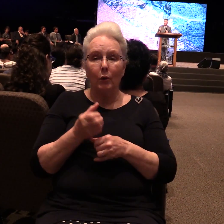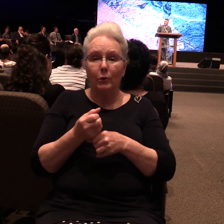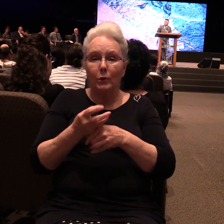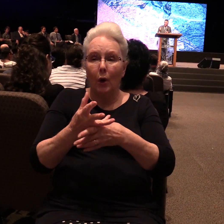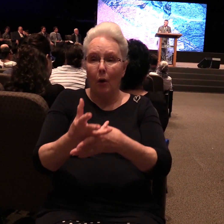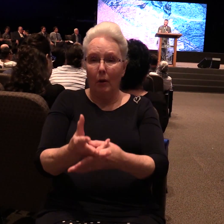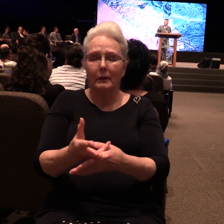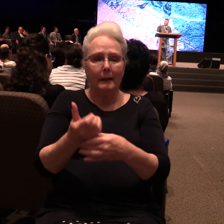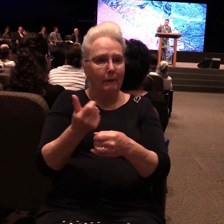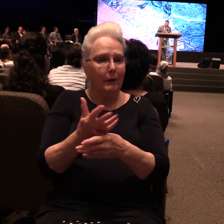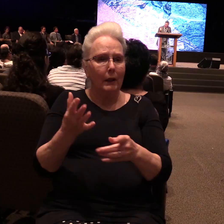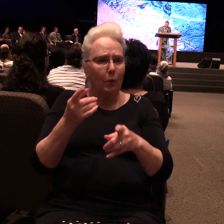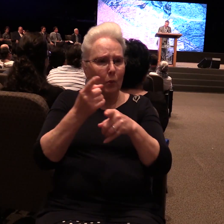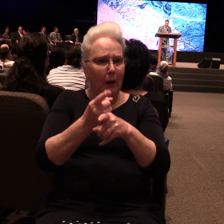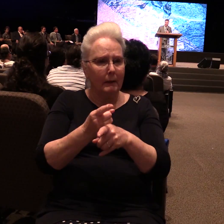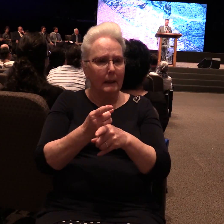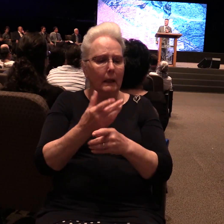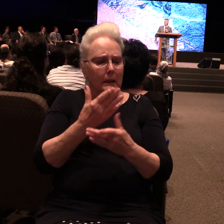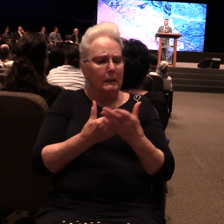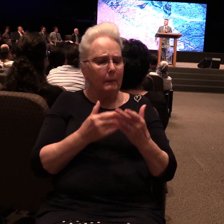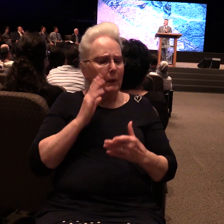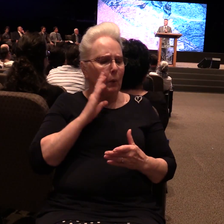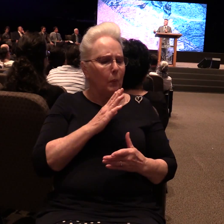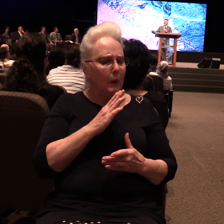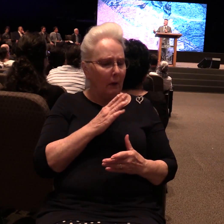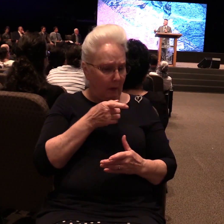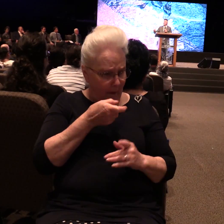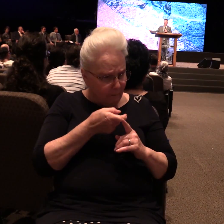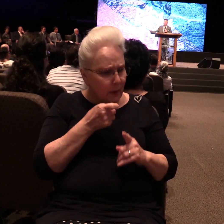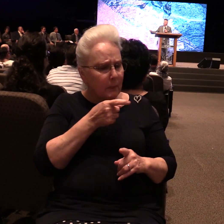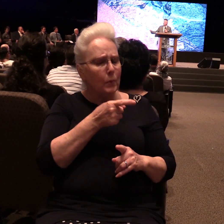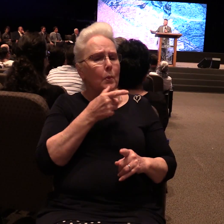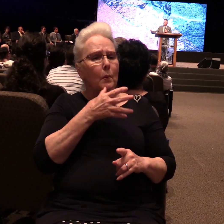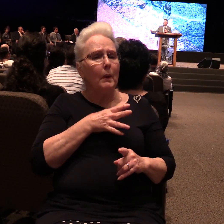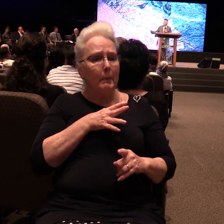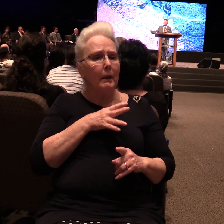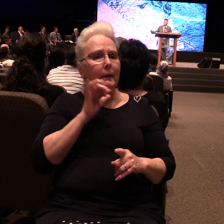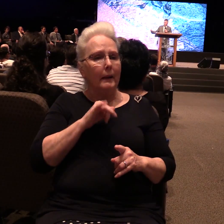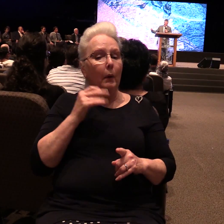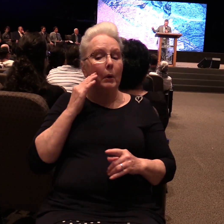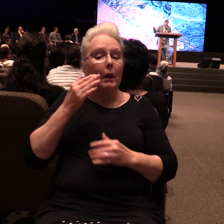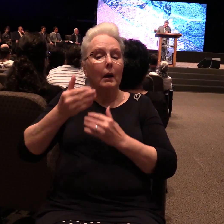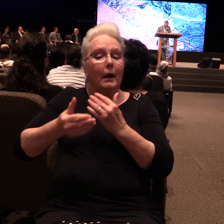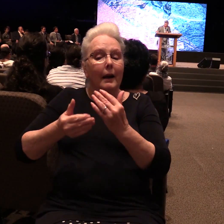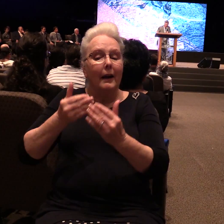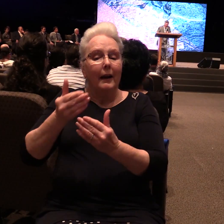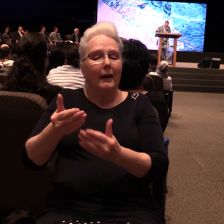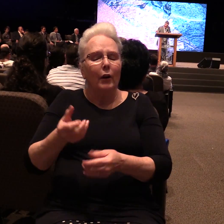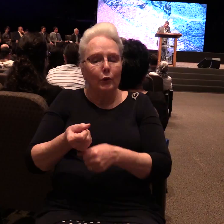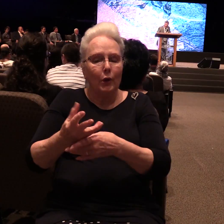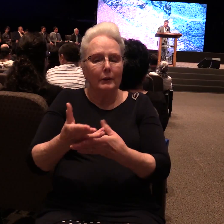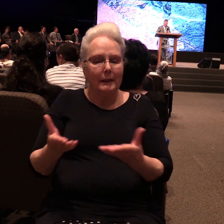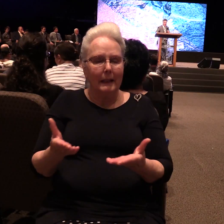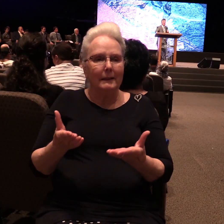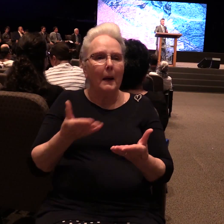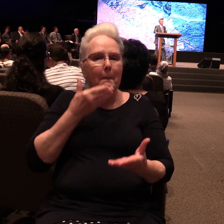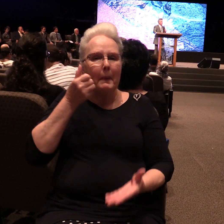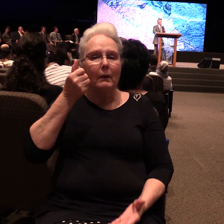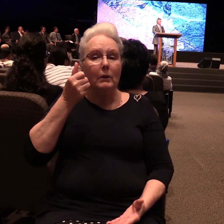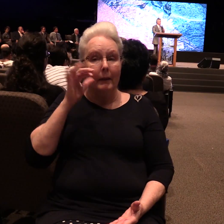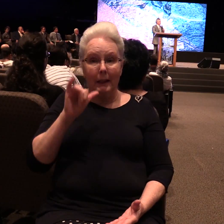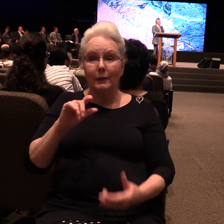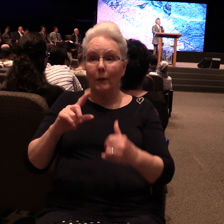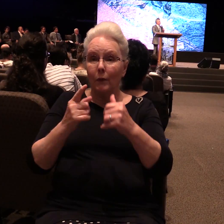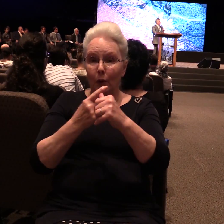Something will come through you that will make it better. It's the first messianic prophecy.